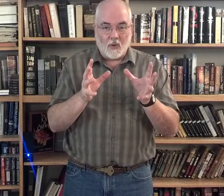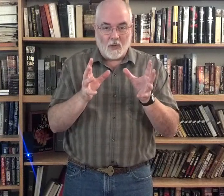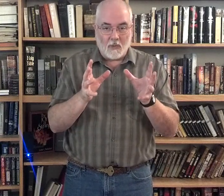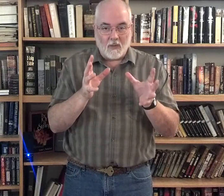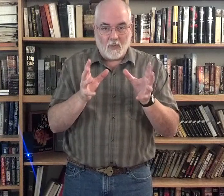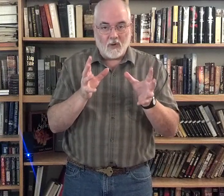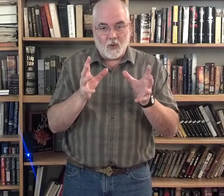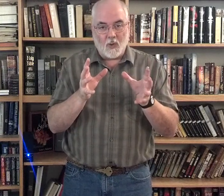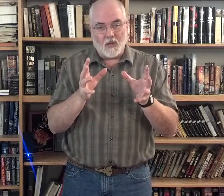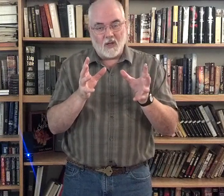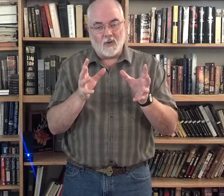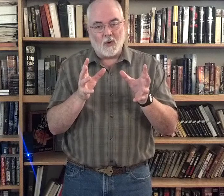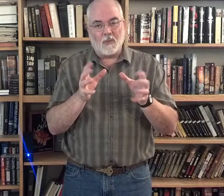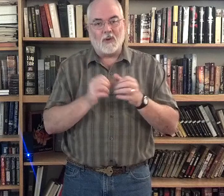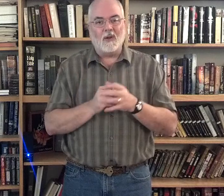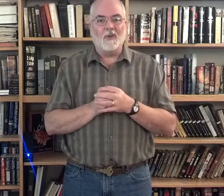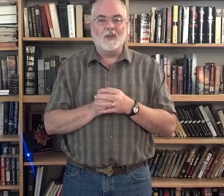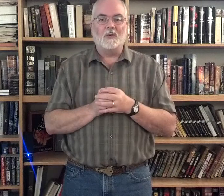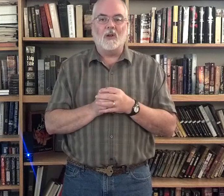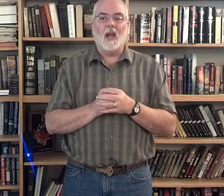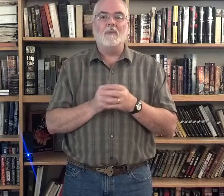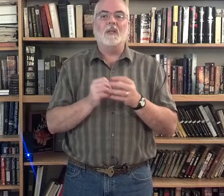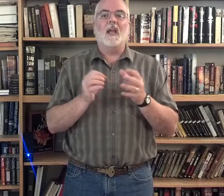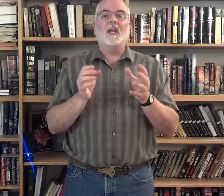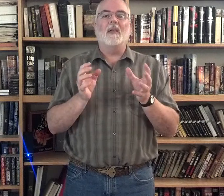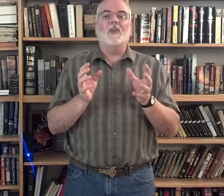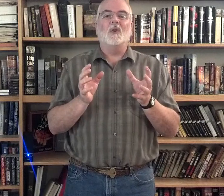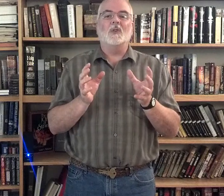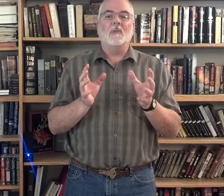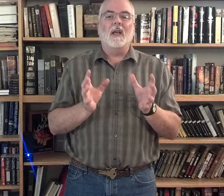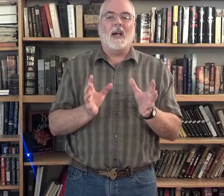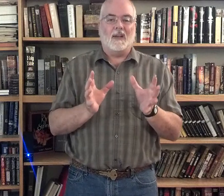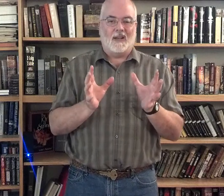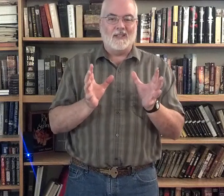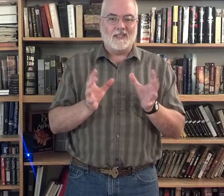to be the one doing the interpreting on this one. I'm just kind of giving you some guidelines here.